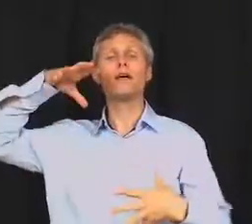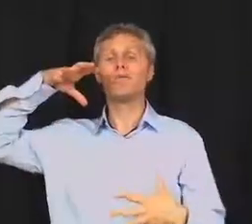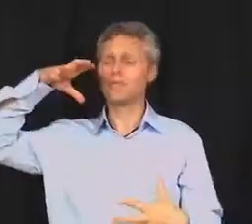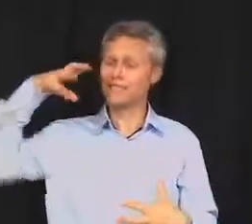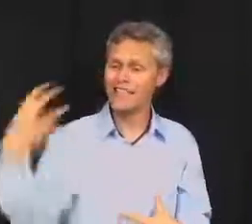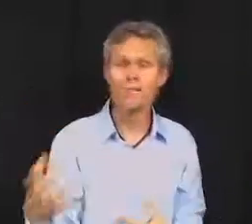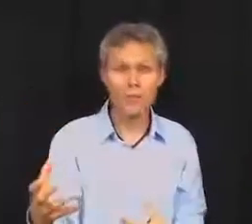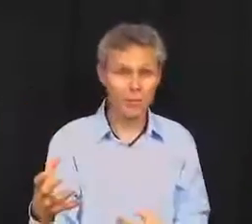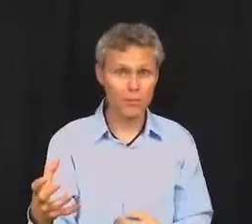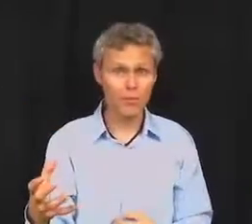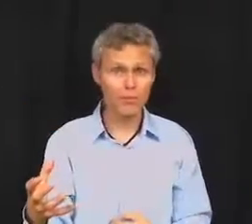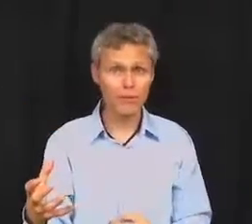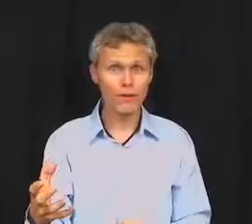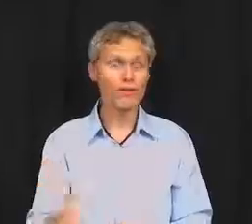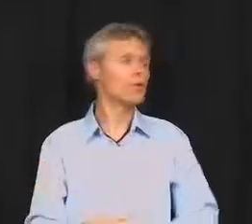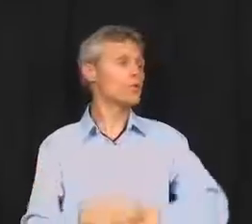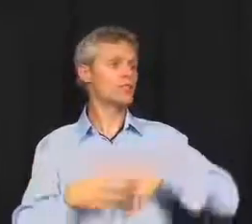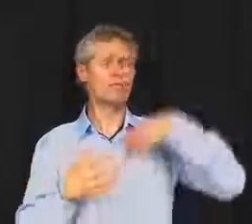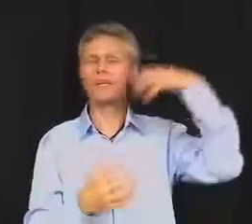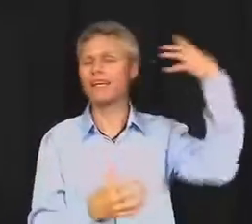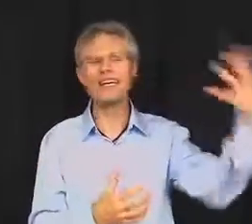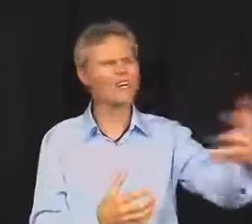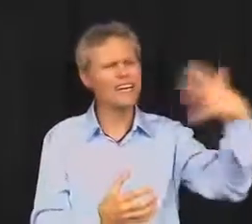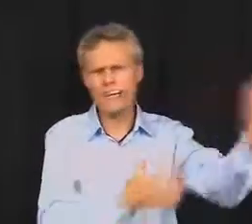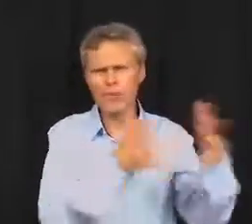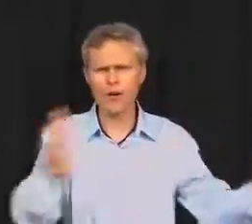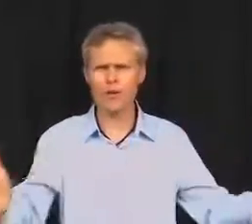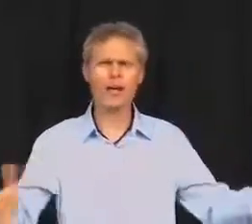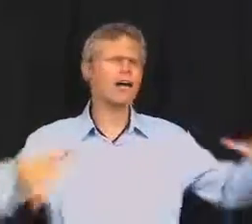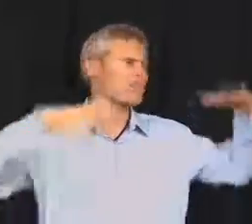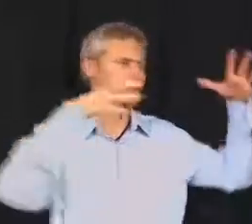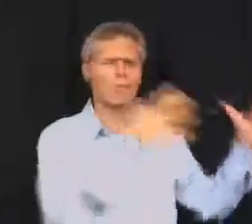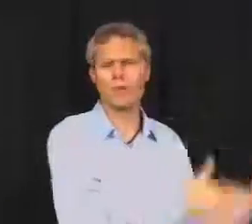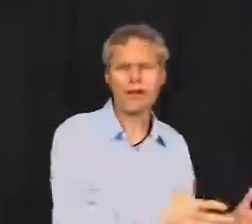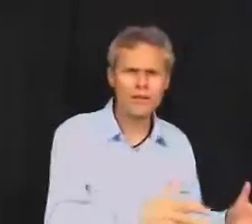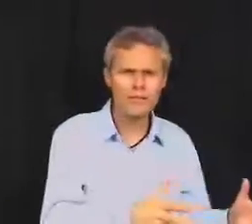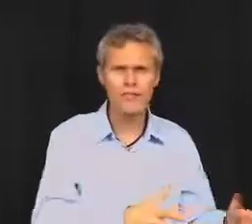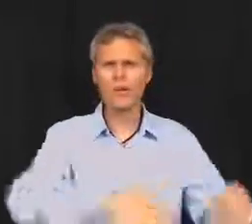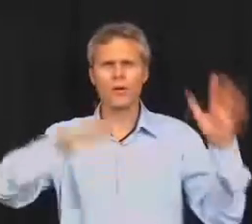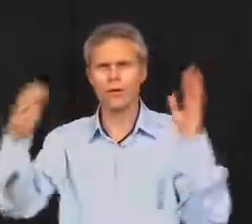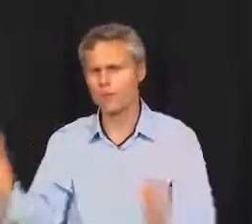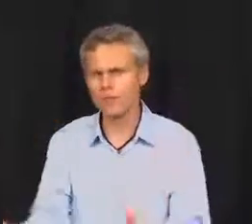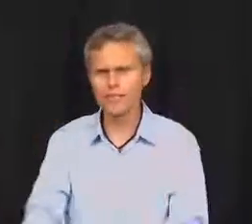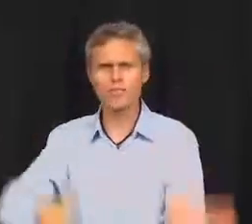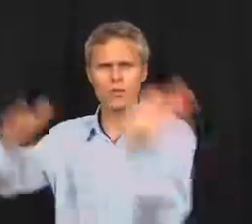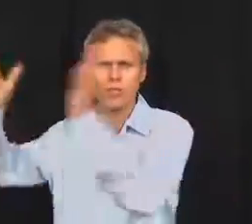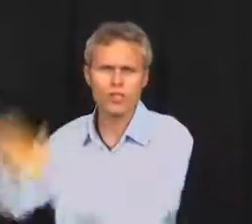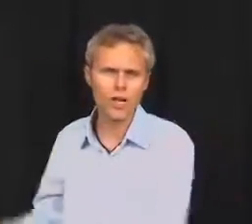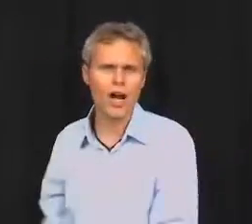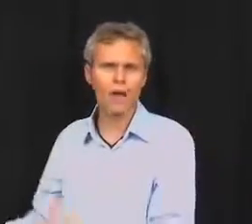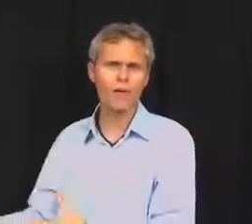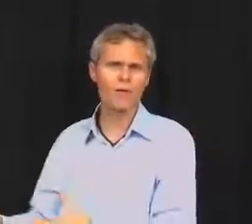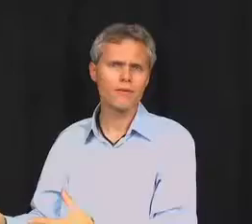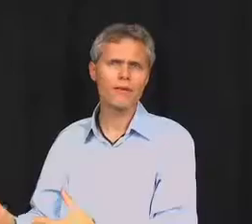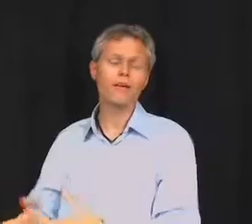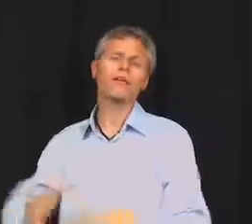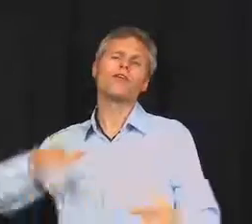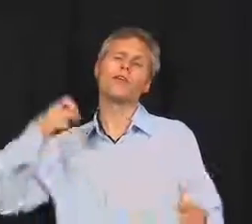to teach people, if you want to be a leader in any part of your life, whether you're a parent or in your business or in your job, you